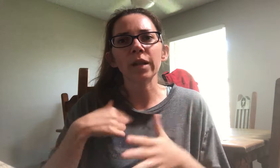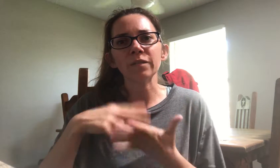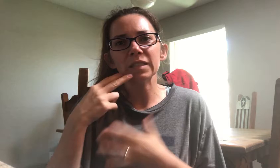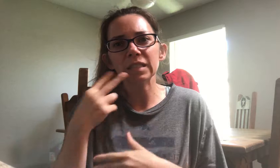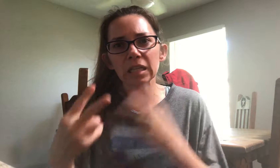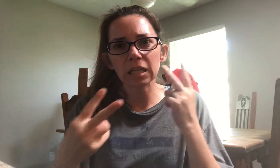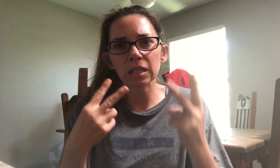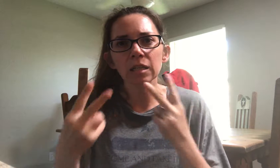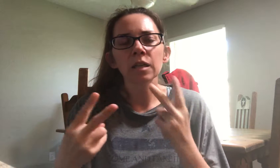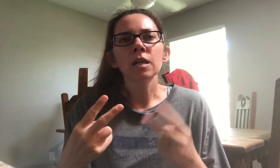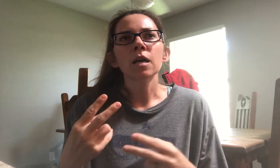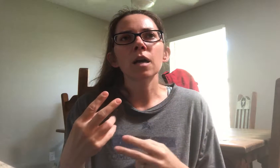that I've seen.